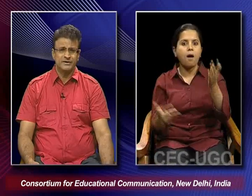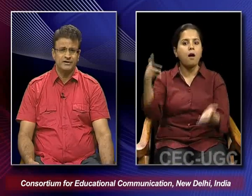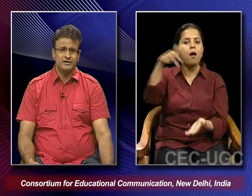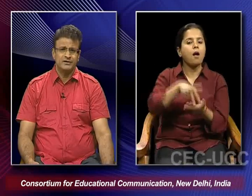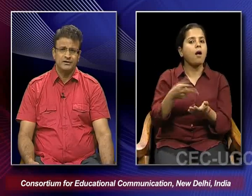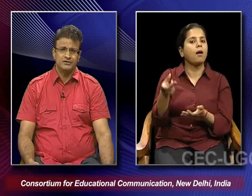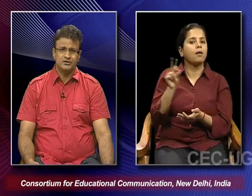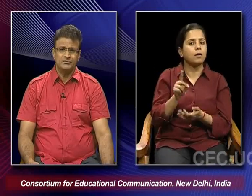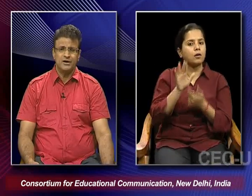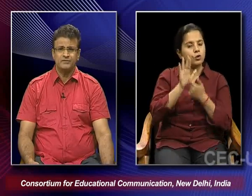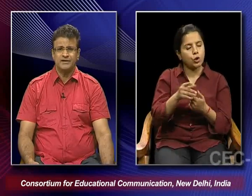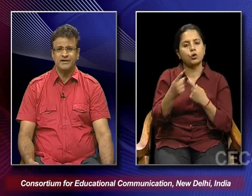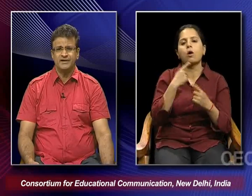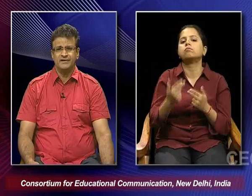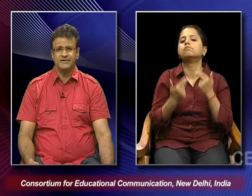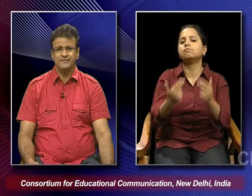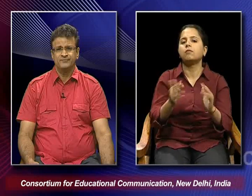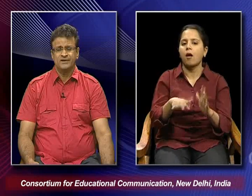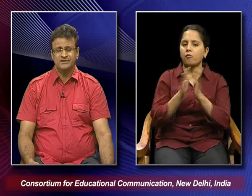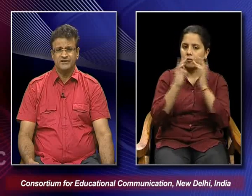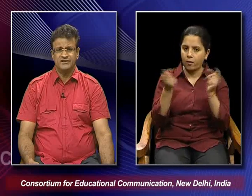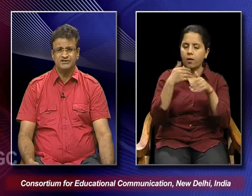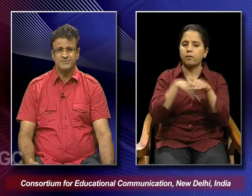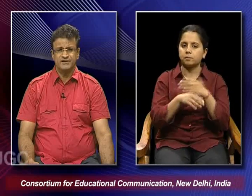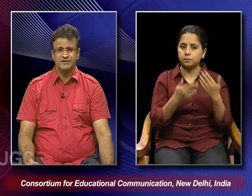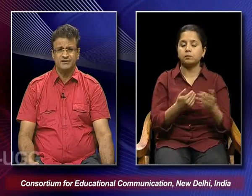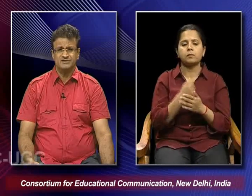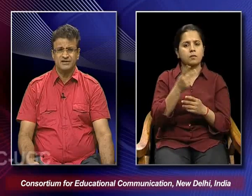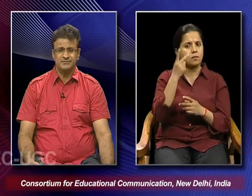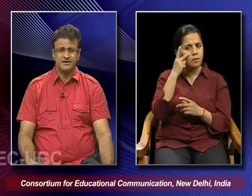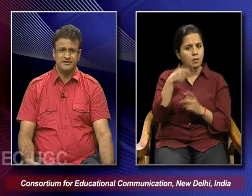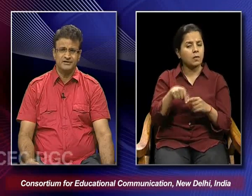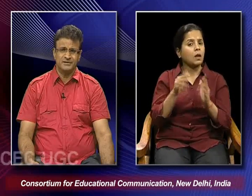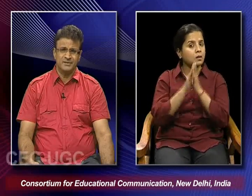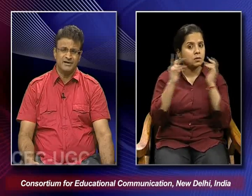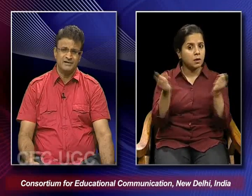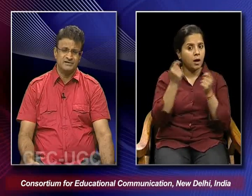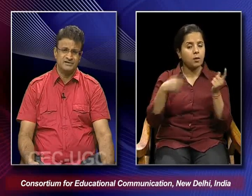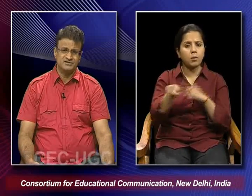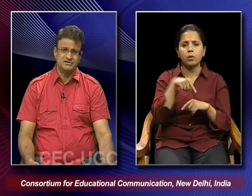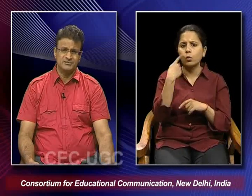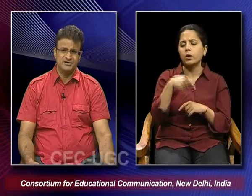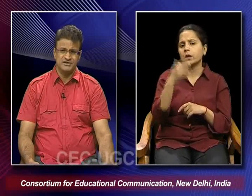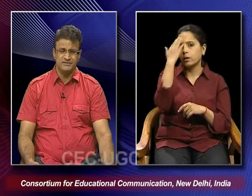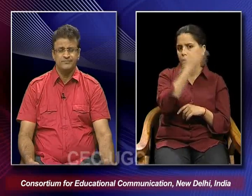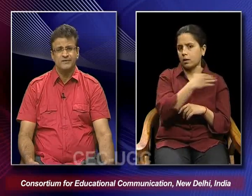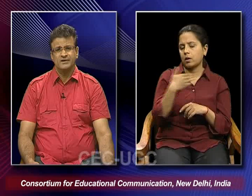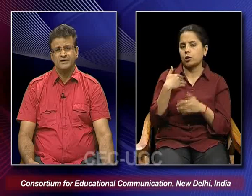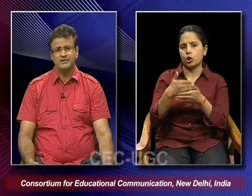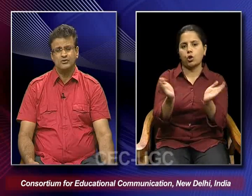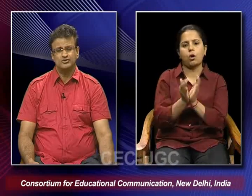also being talked about and the way it is being celebrated by the Christian community,